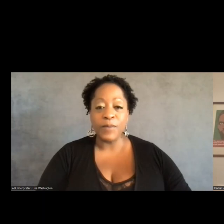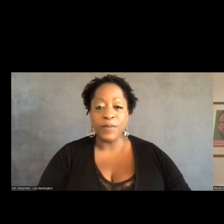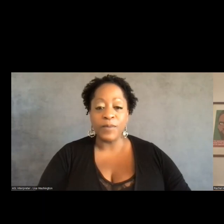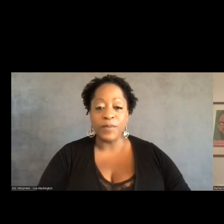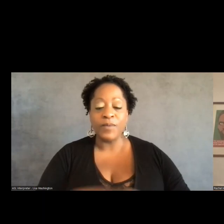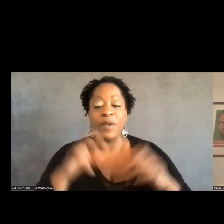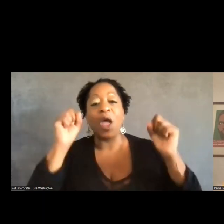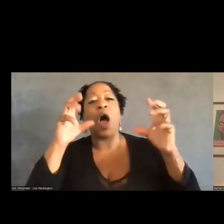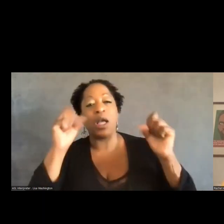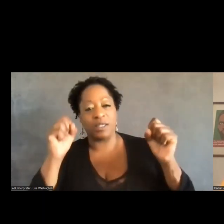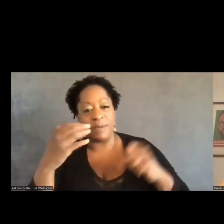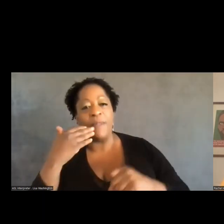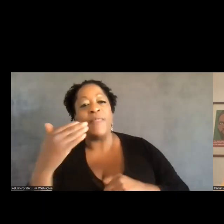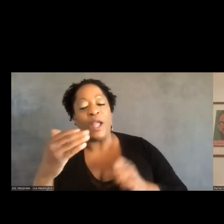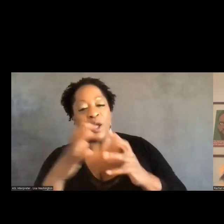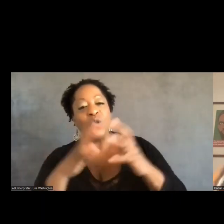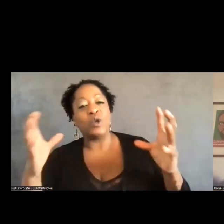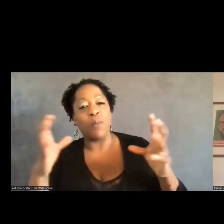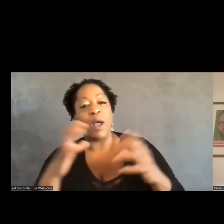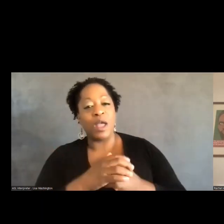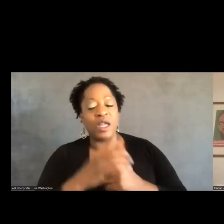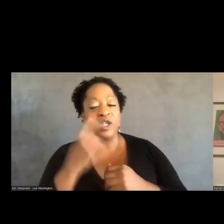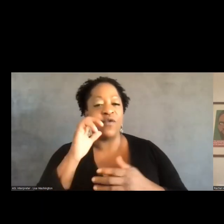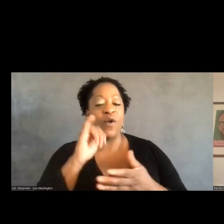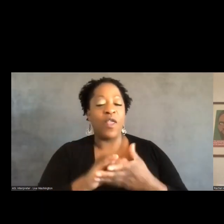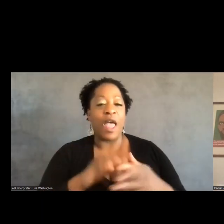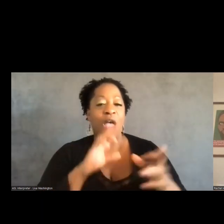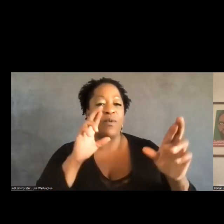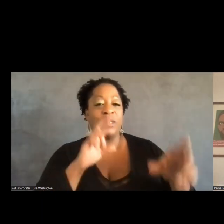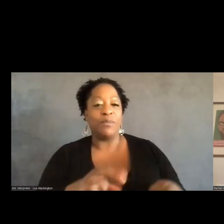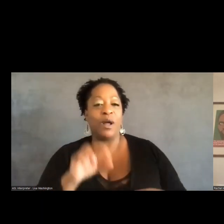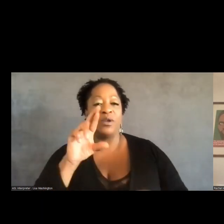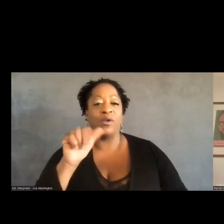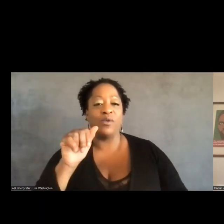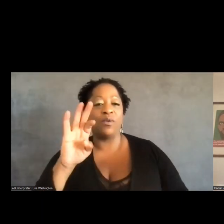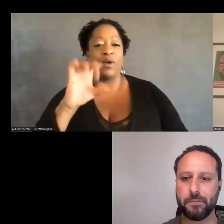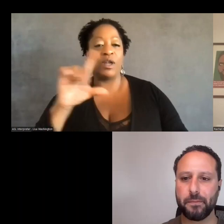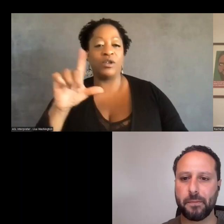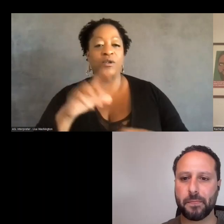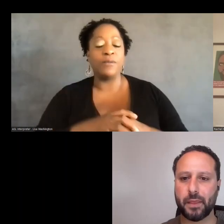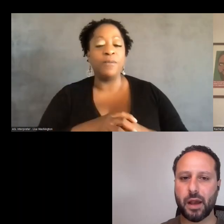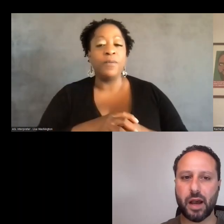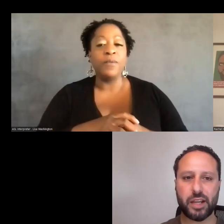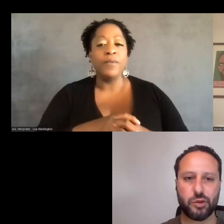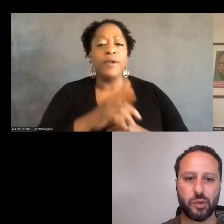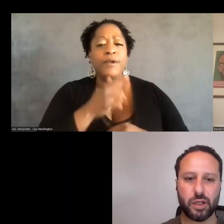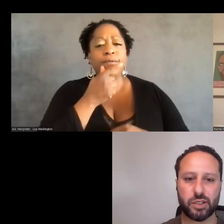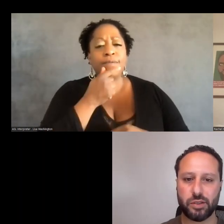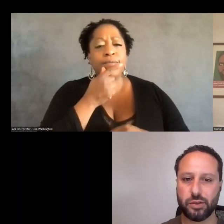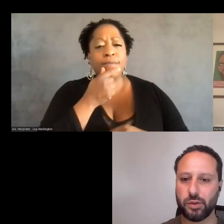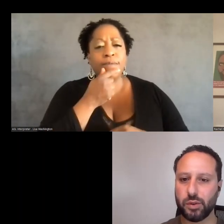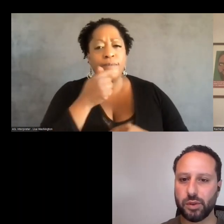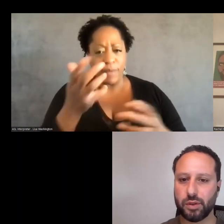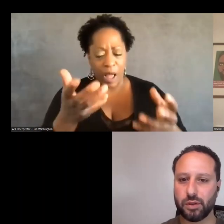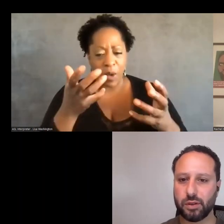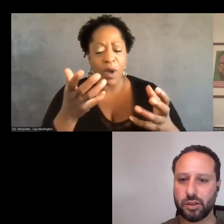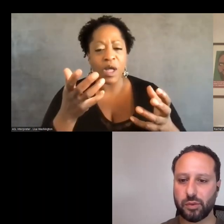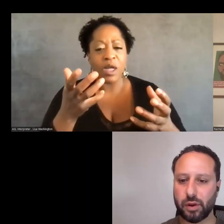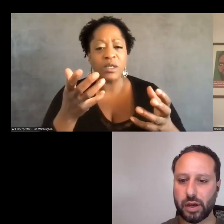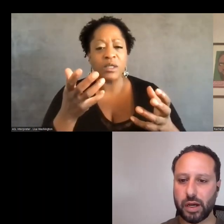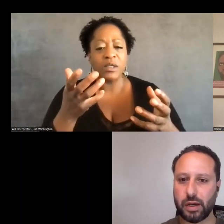Awesome. Thank you so much for that response, Rachel. Um, I do want to,